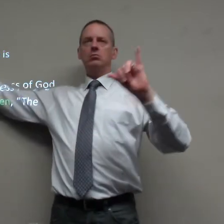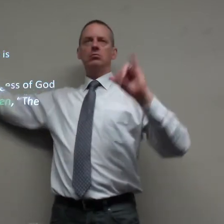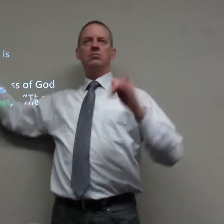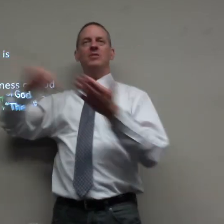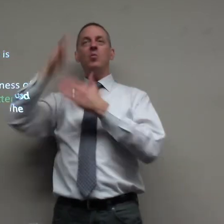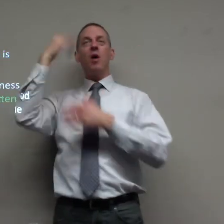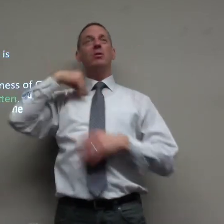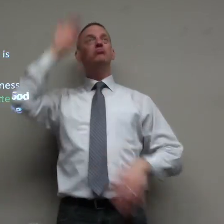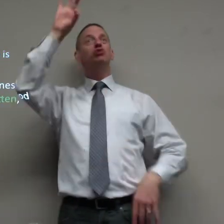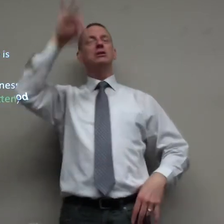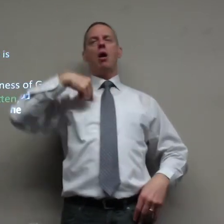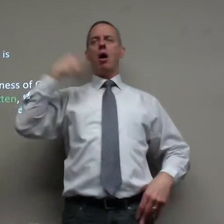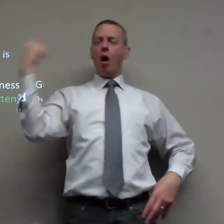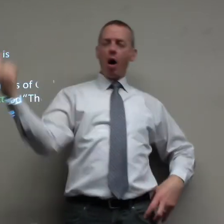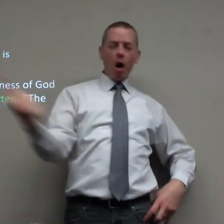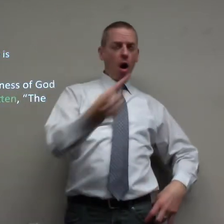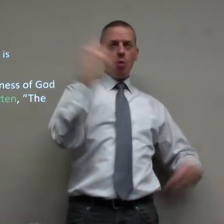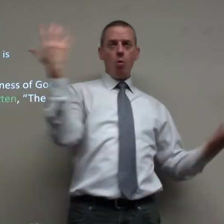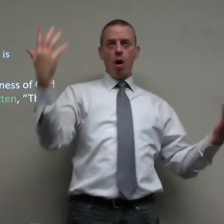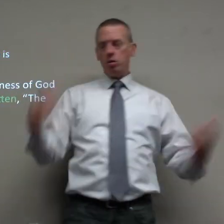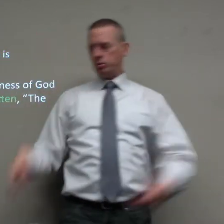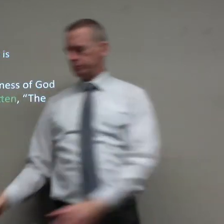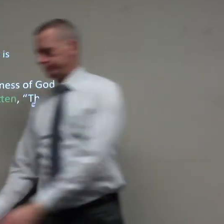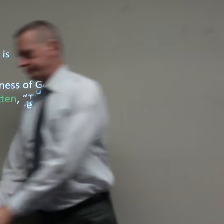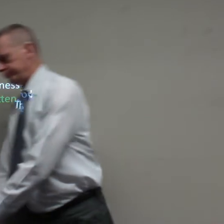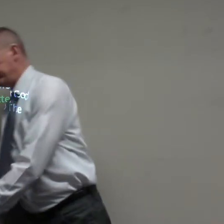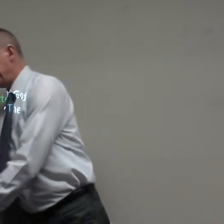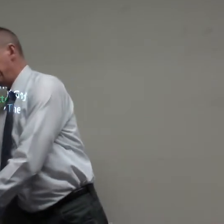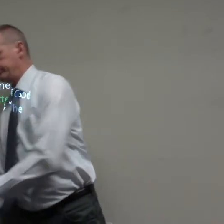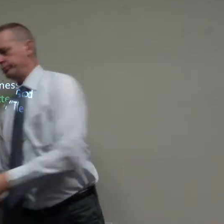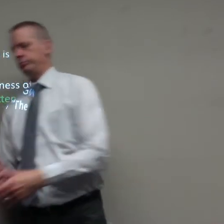it is written when I preach I always look back from the bible